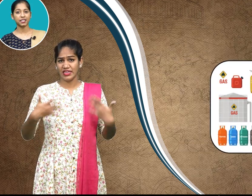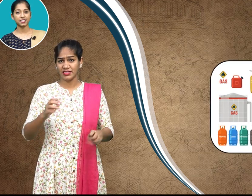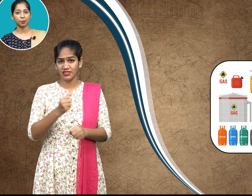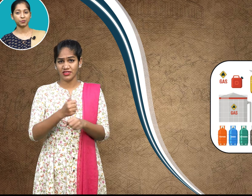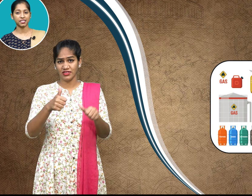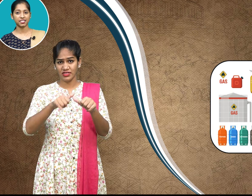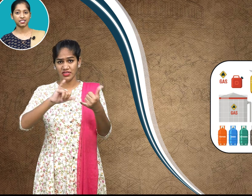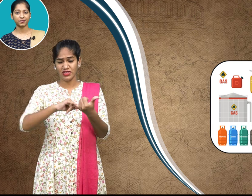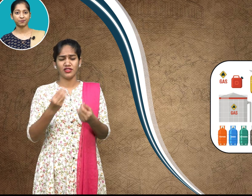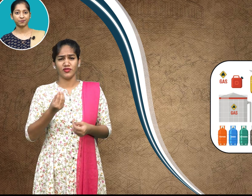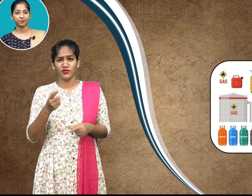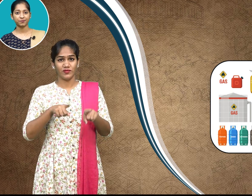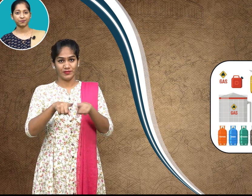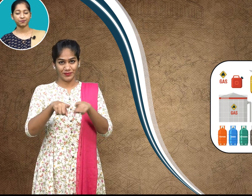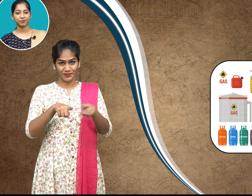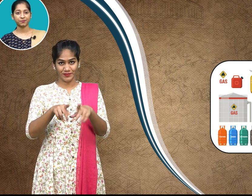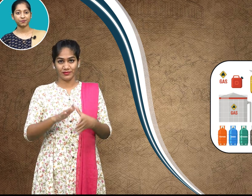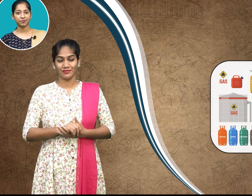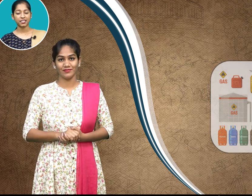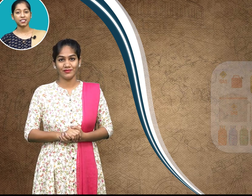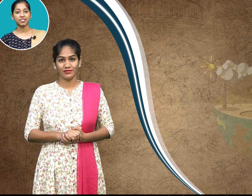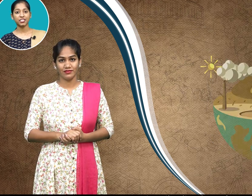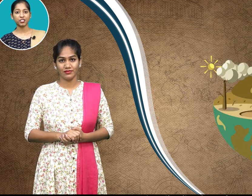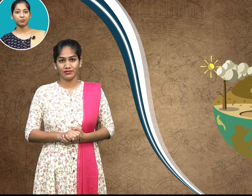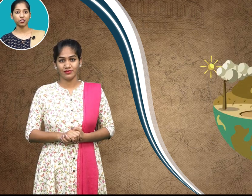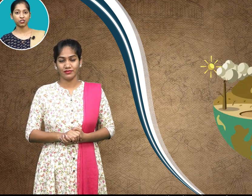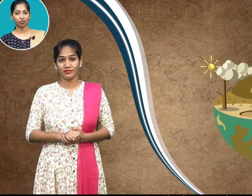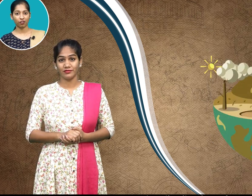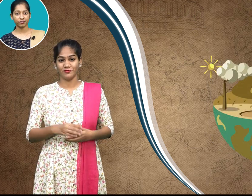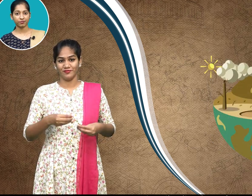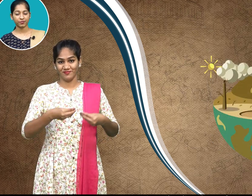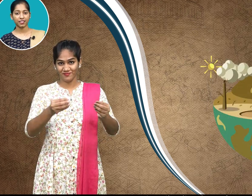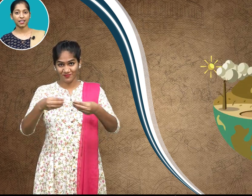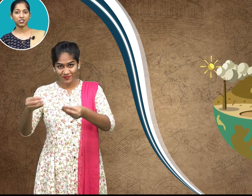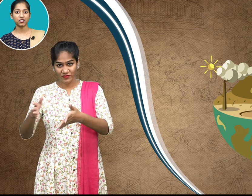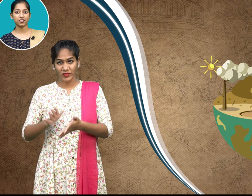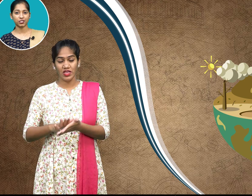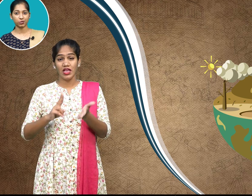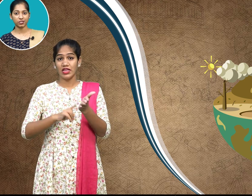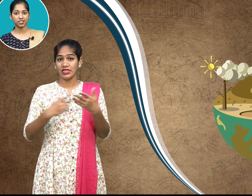examples the distribution of natural resources